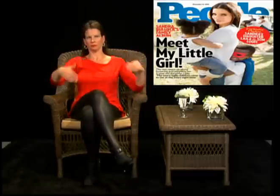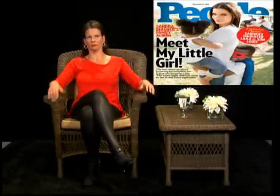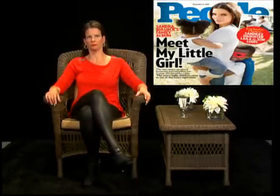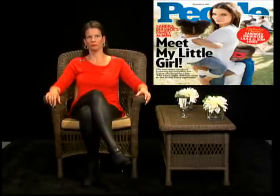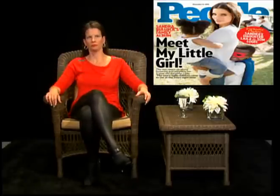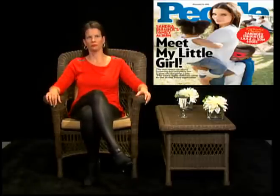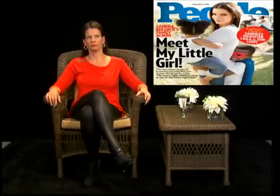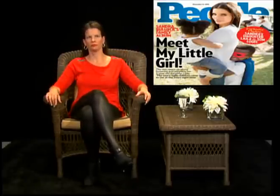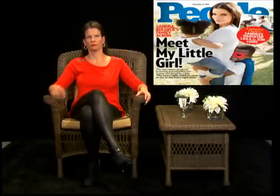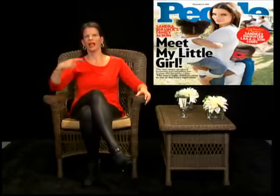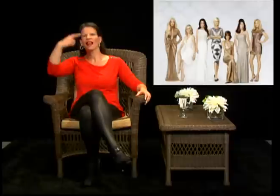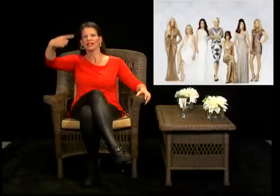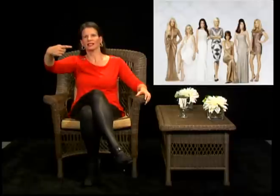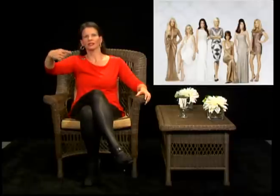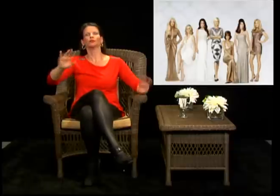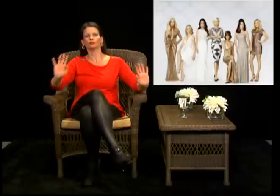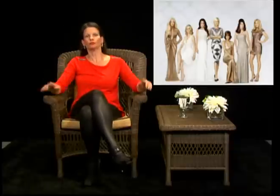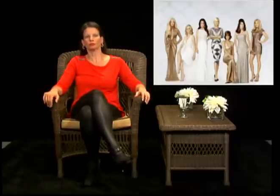Okay. Next, next one. Go ahead.